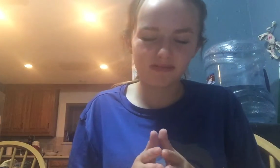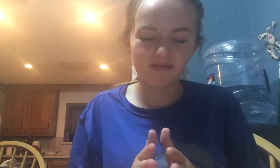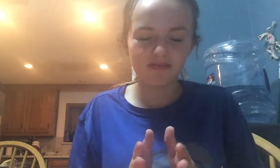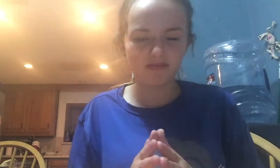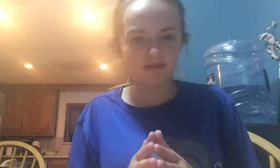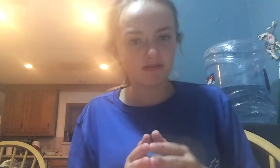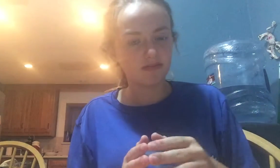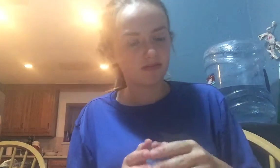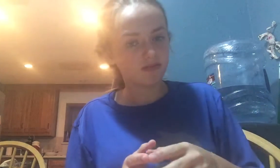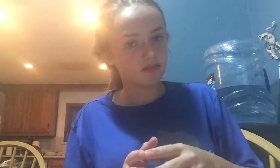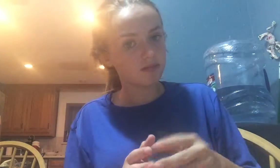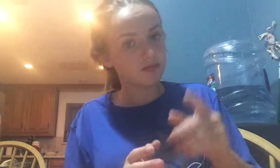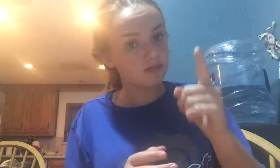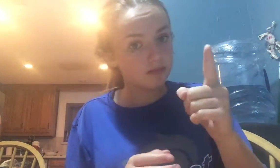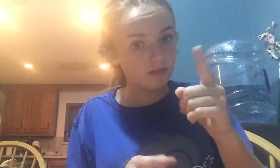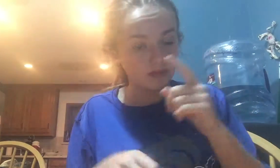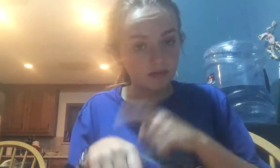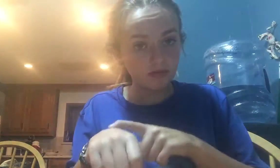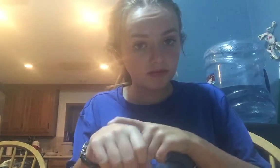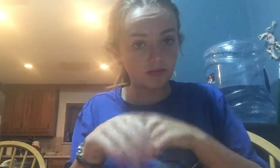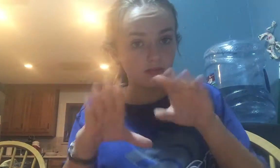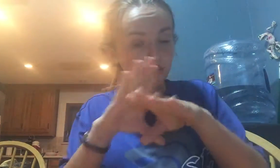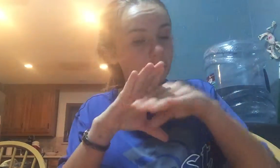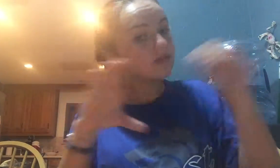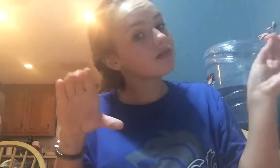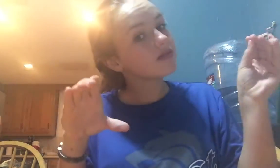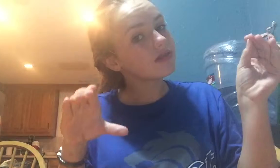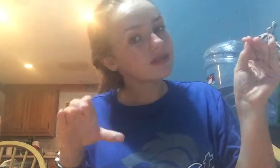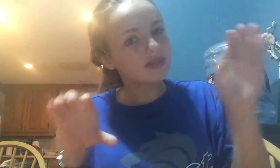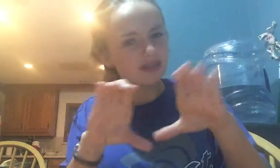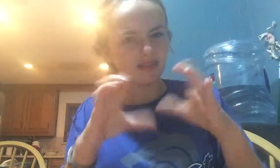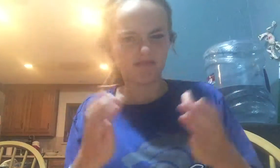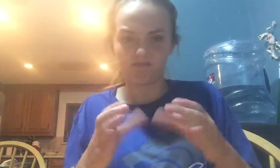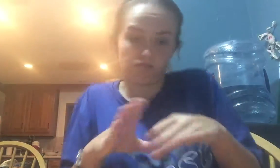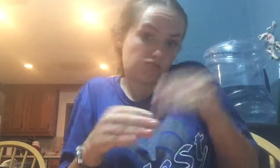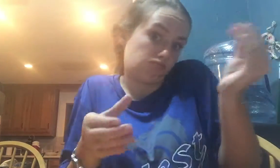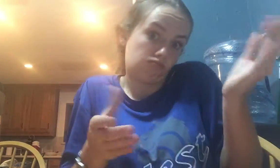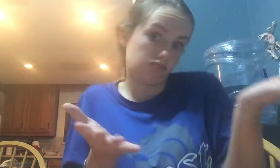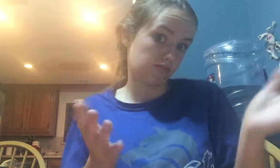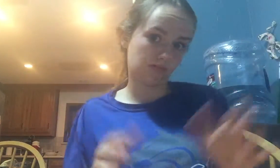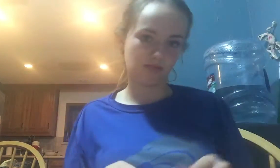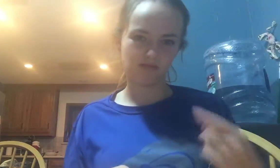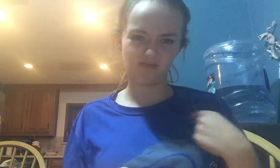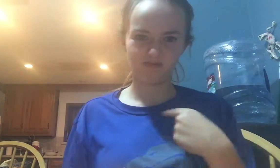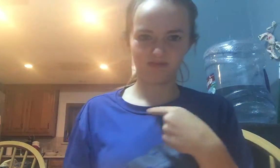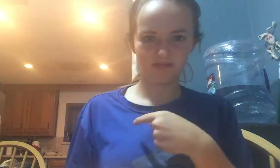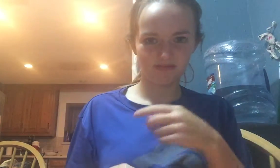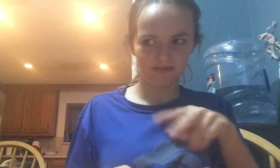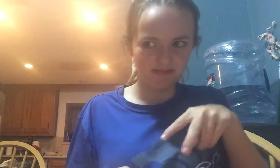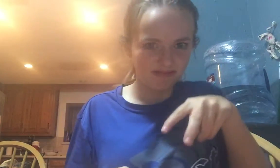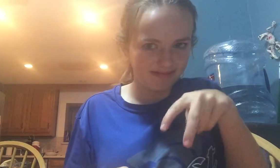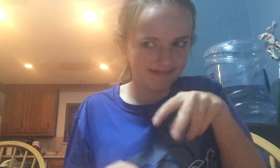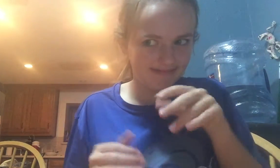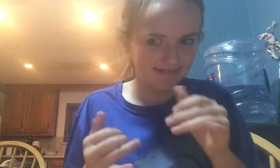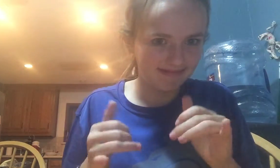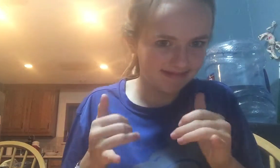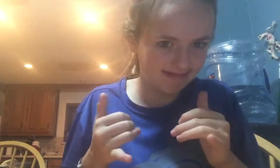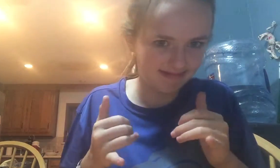One time, she left the classroom. She just left. And so we all took the opportunity. And we got up, and we were